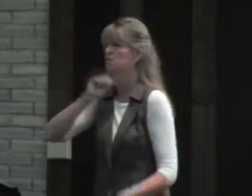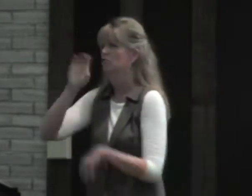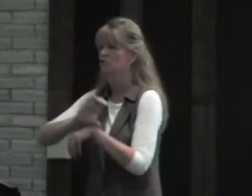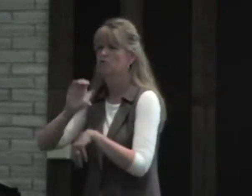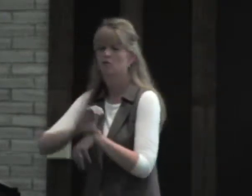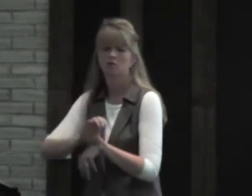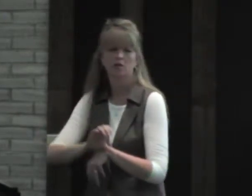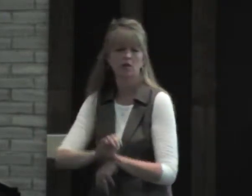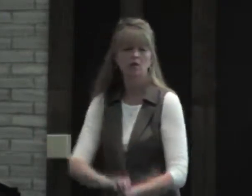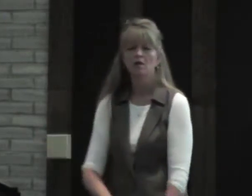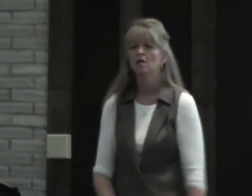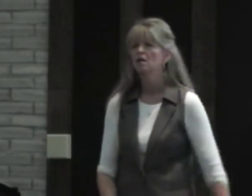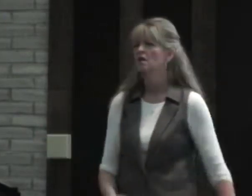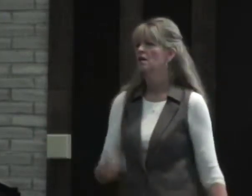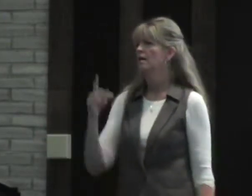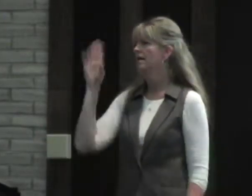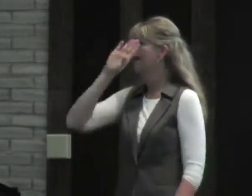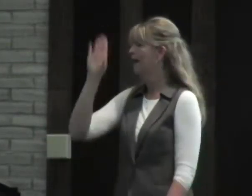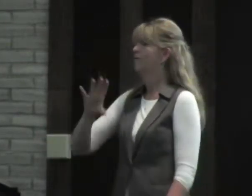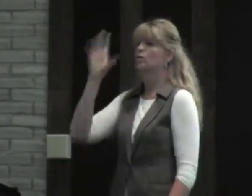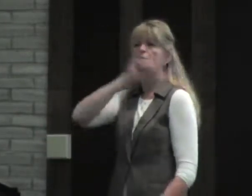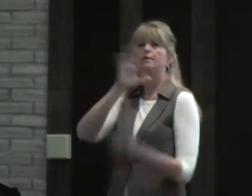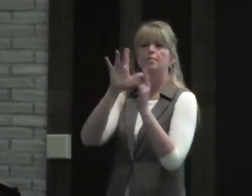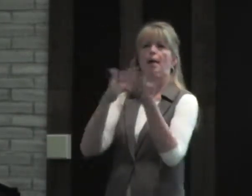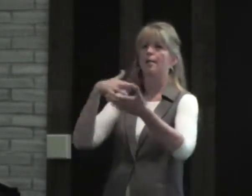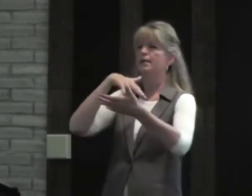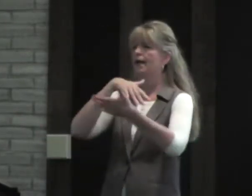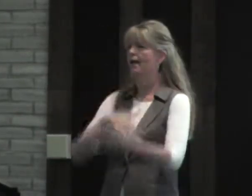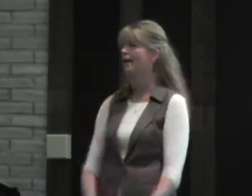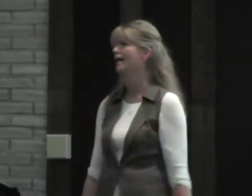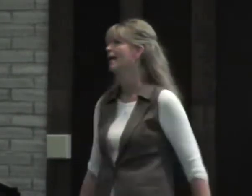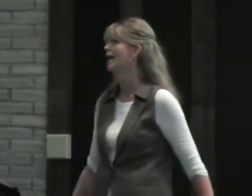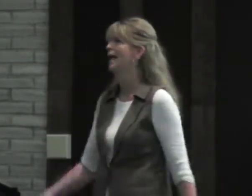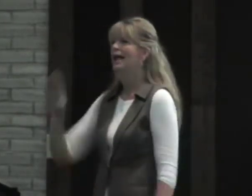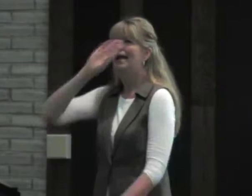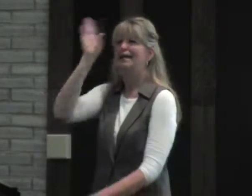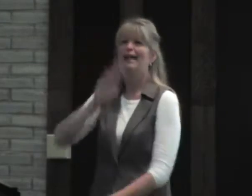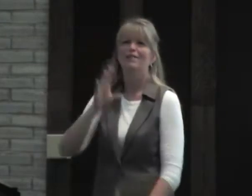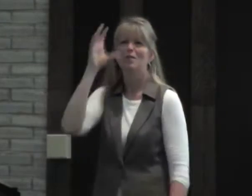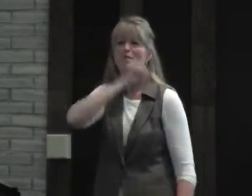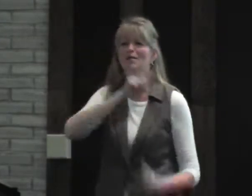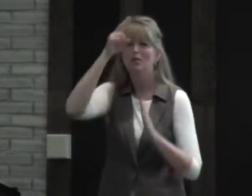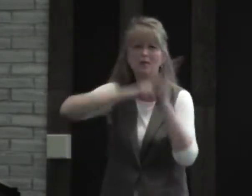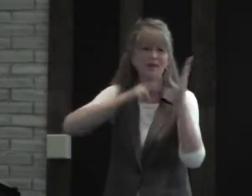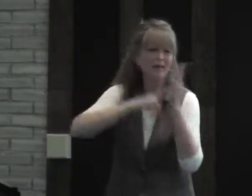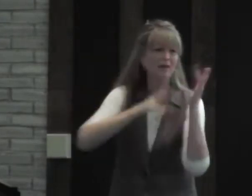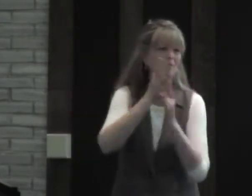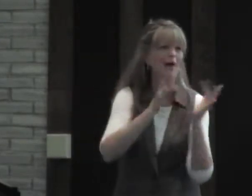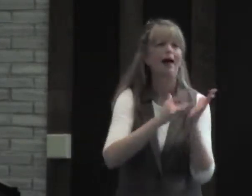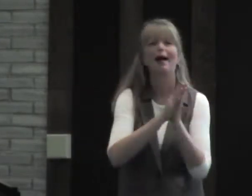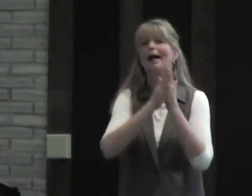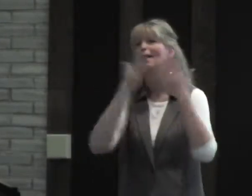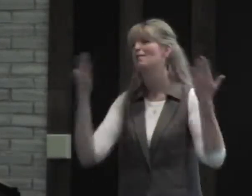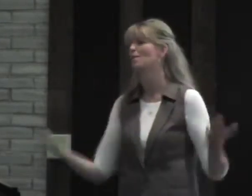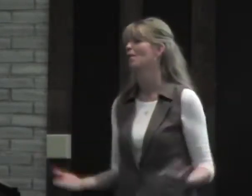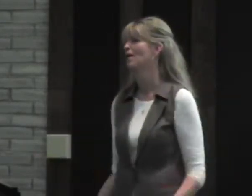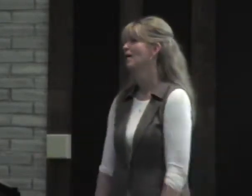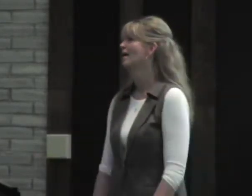And they never miss church. They never miss Bible study. Never miss reading their Bible.